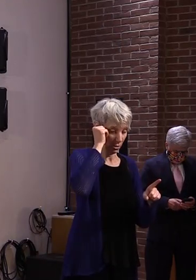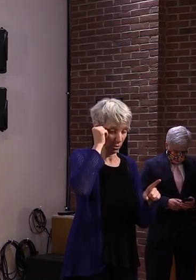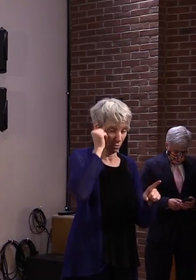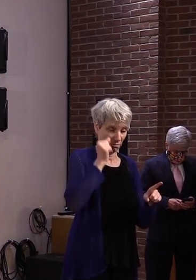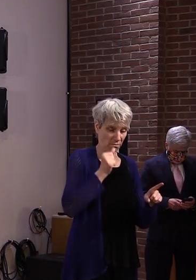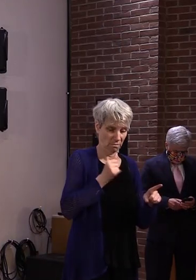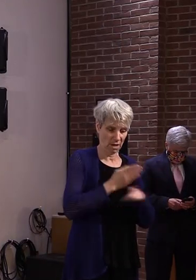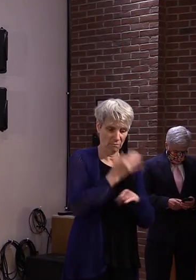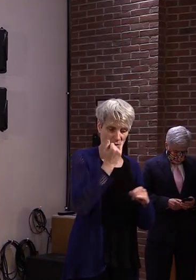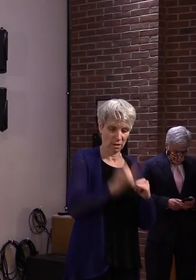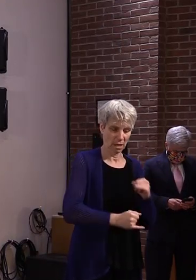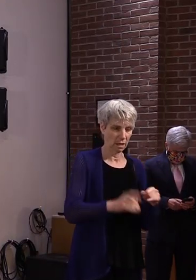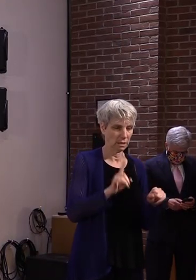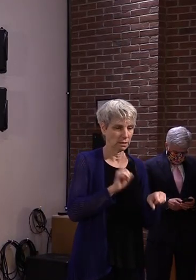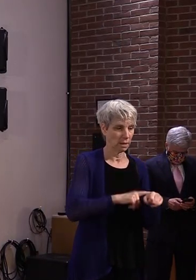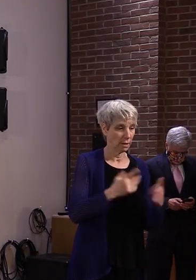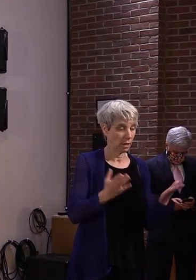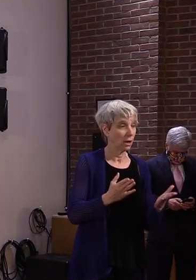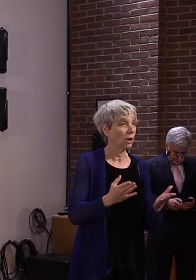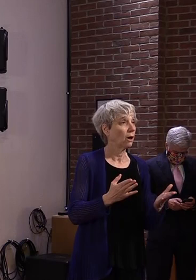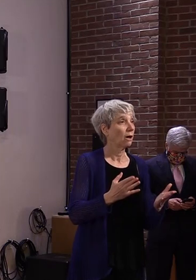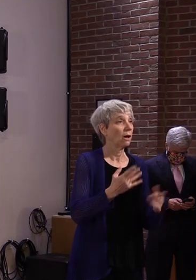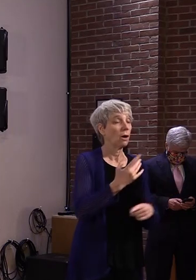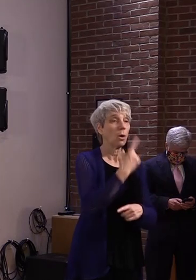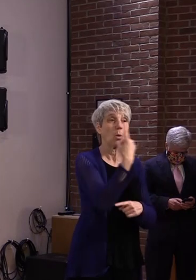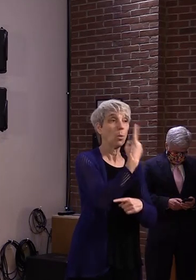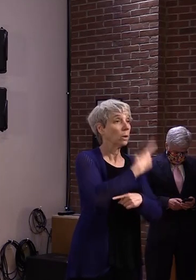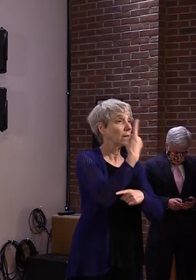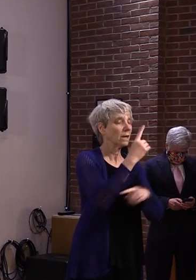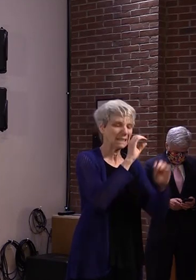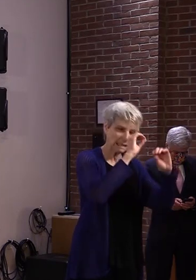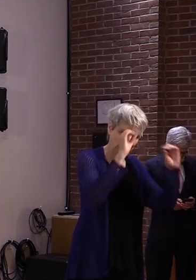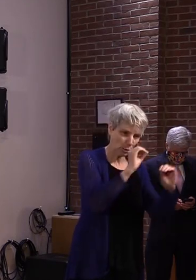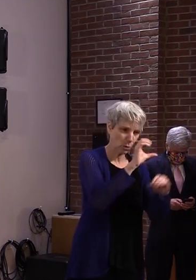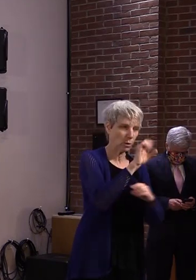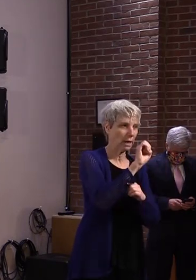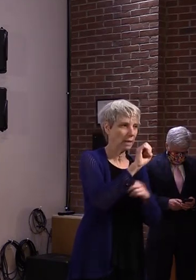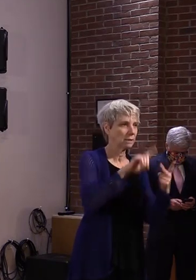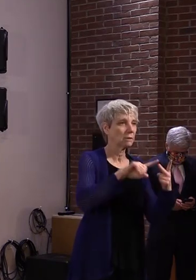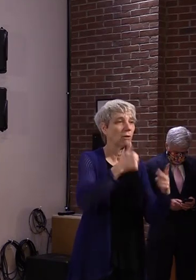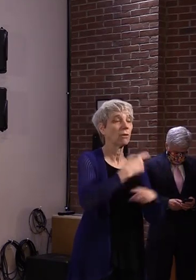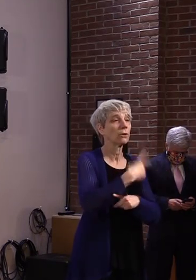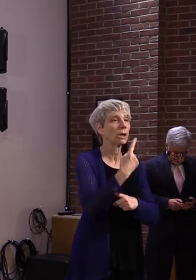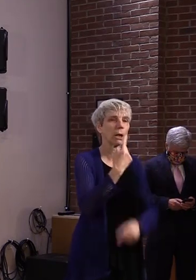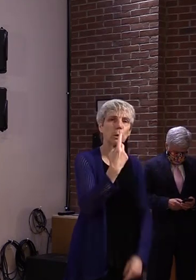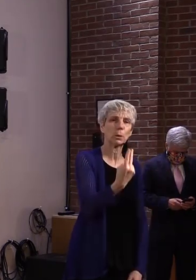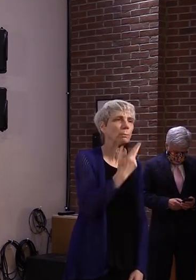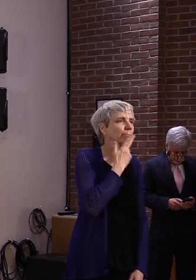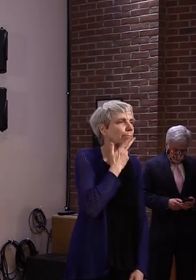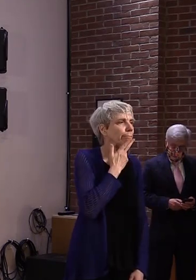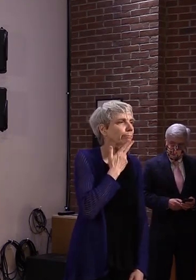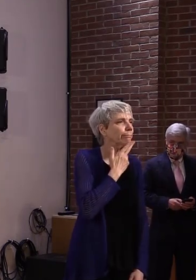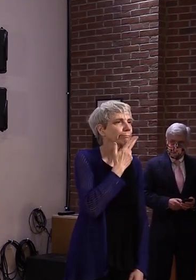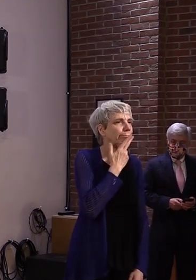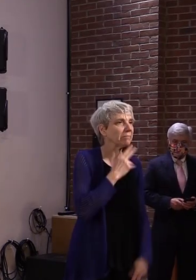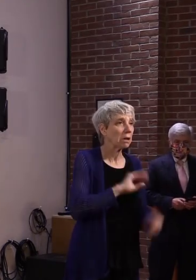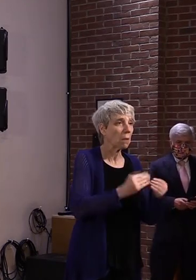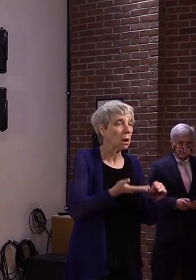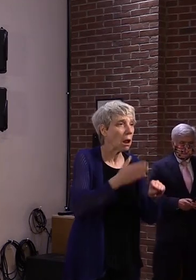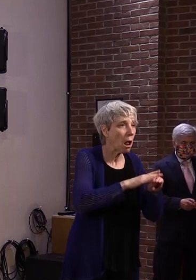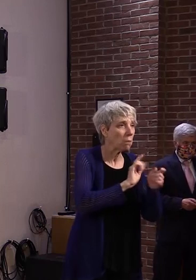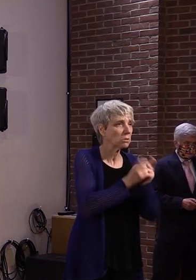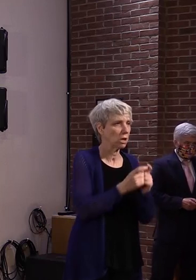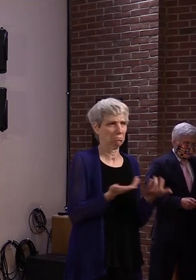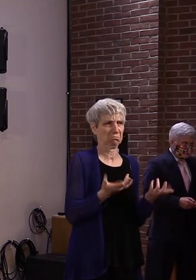there were zero cases on one day and two cases on another, so not a lot to report